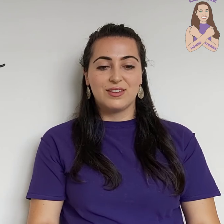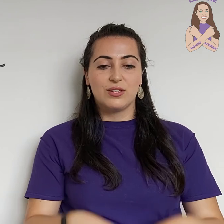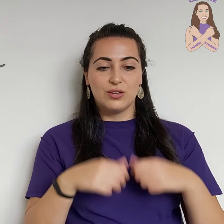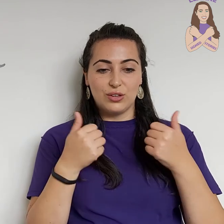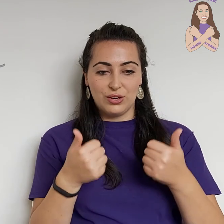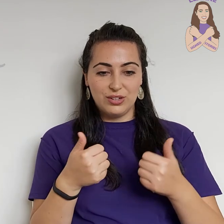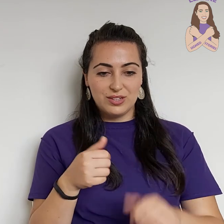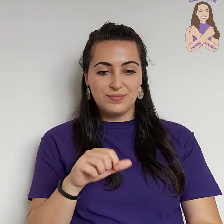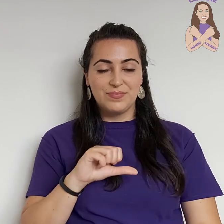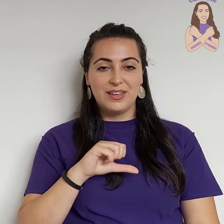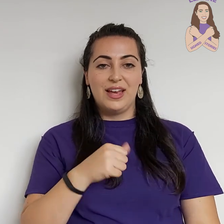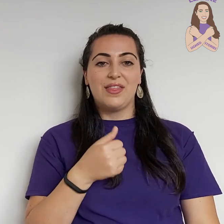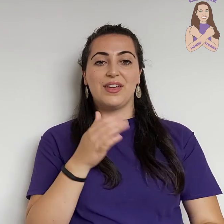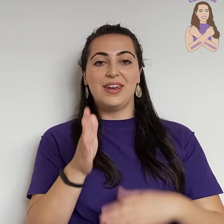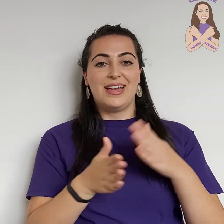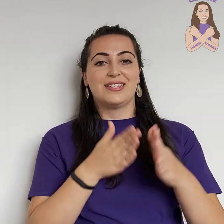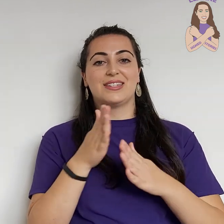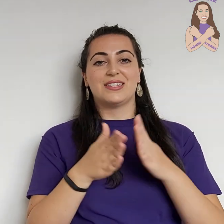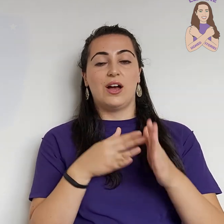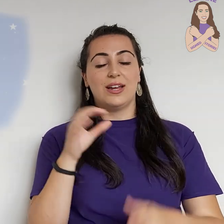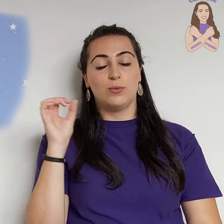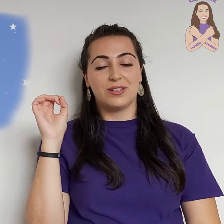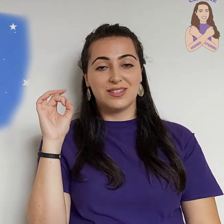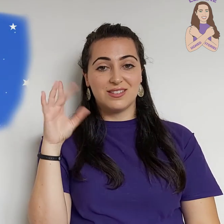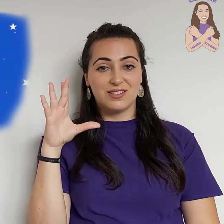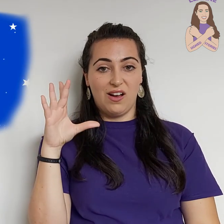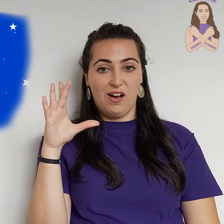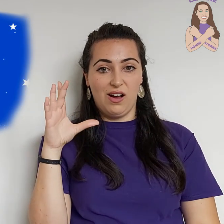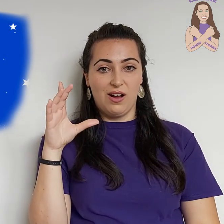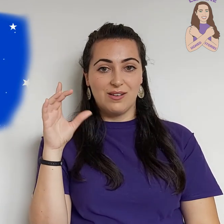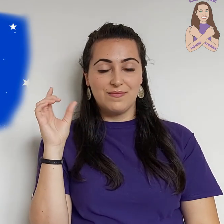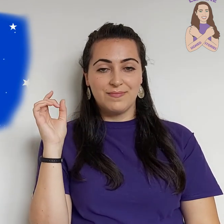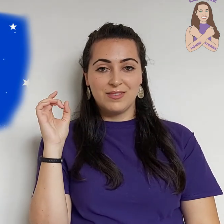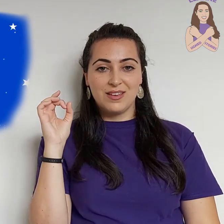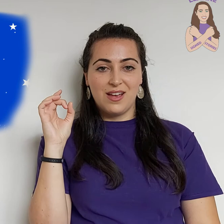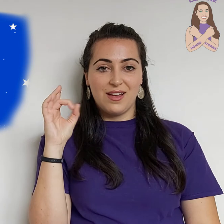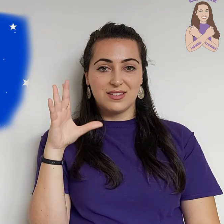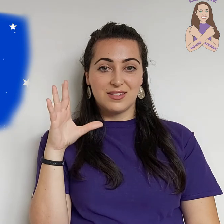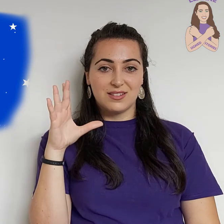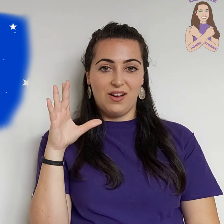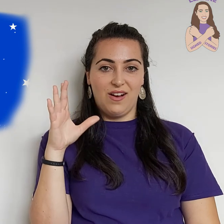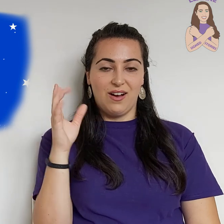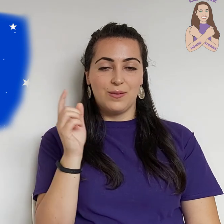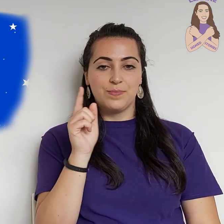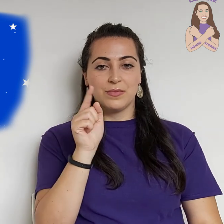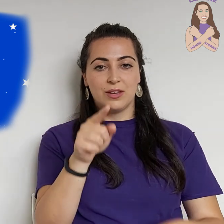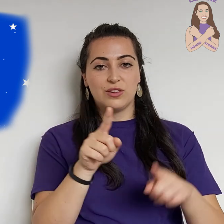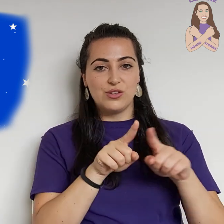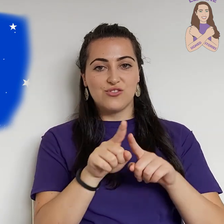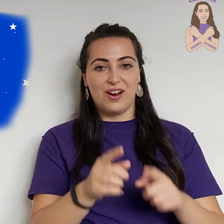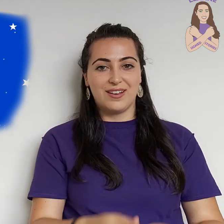Good. The next sign was Mice. Mice. try.